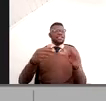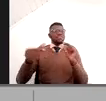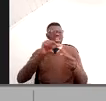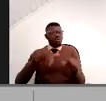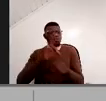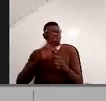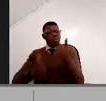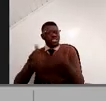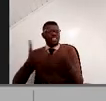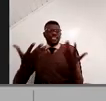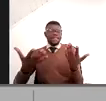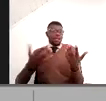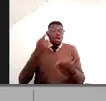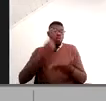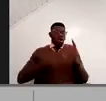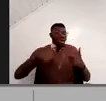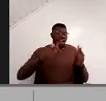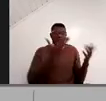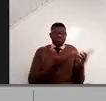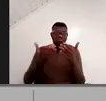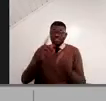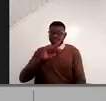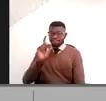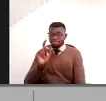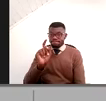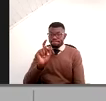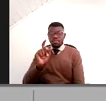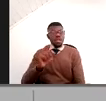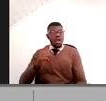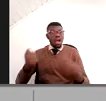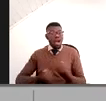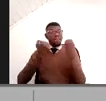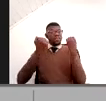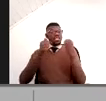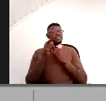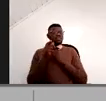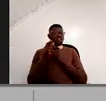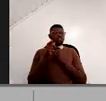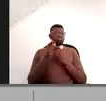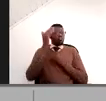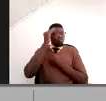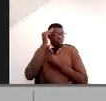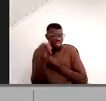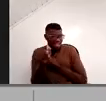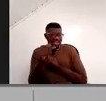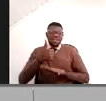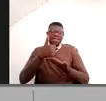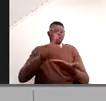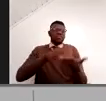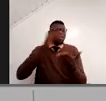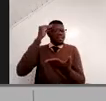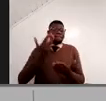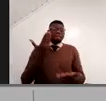just what is allowed. If, and that's also a learning I have, if there are extraordinary